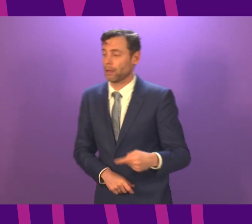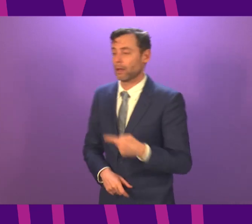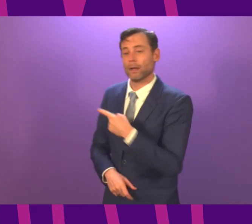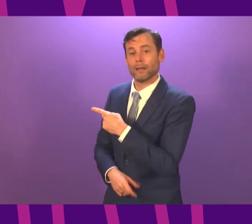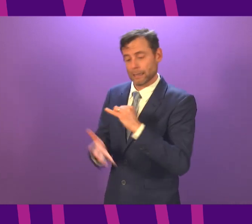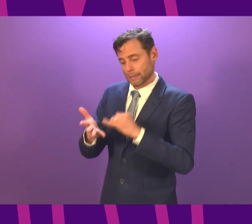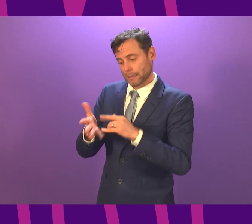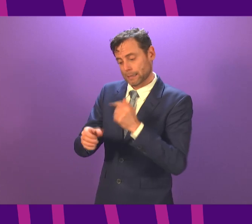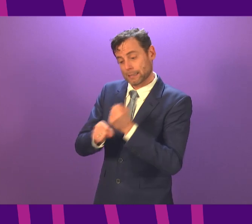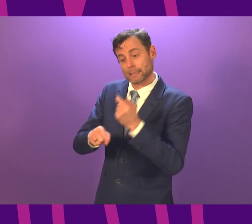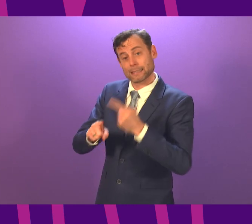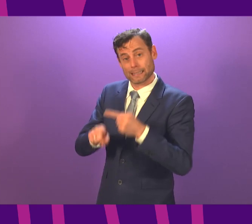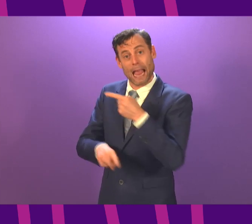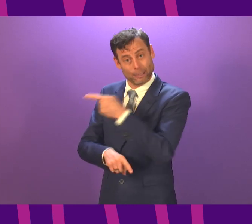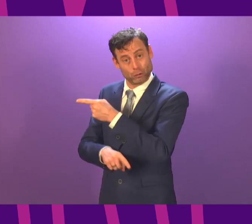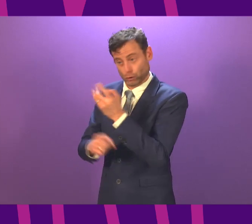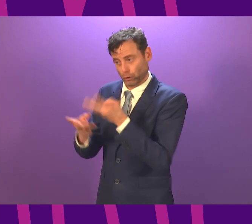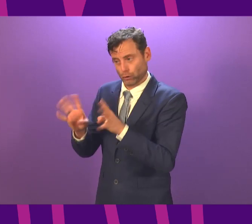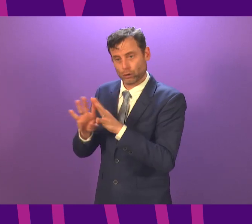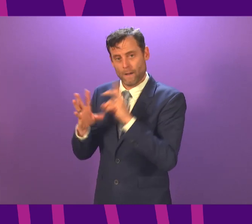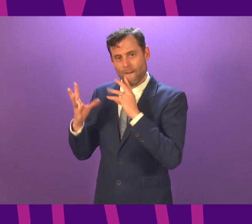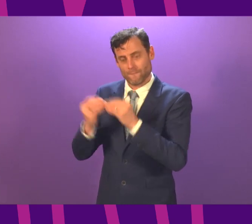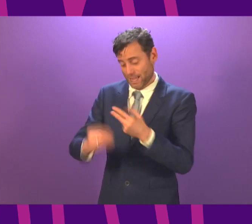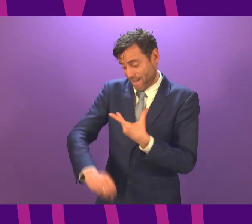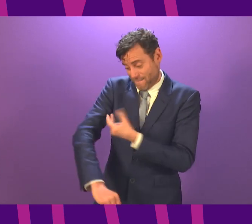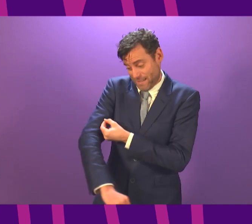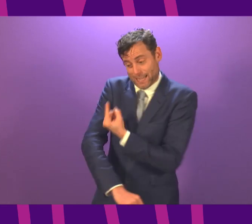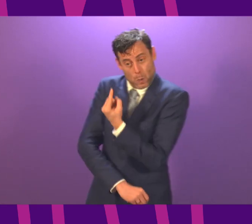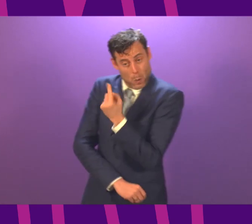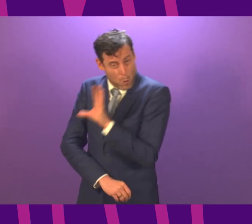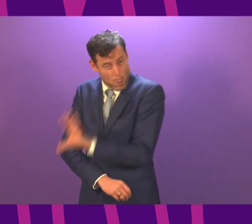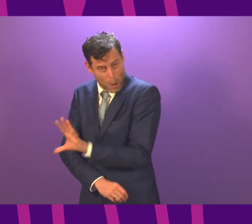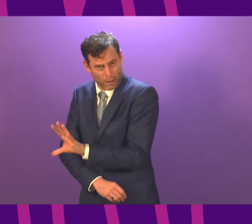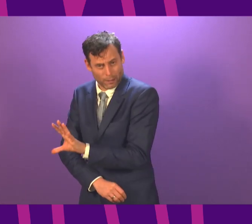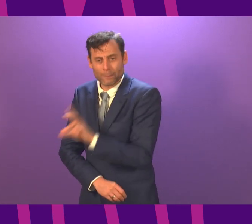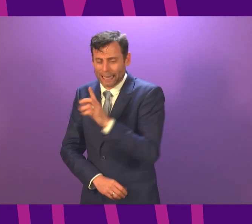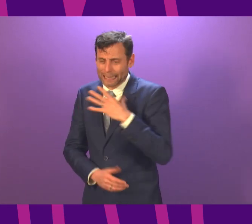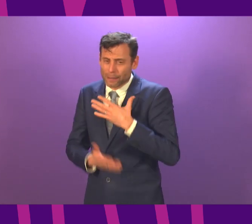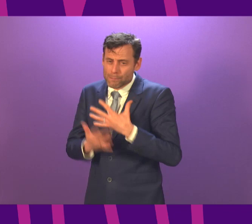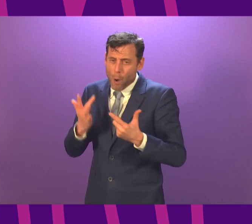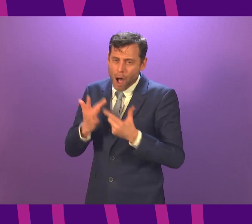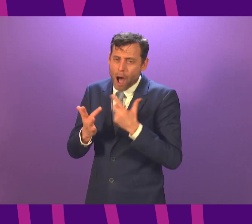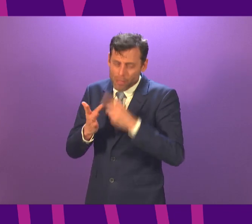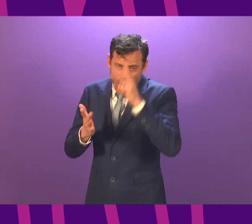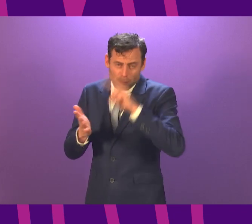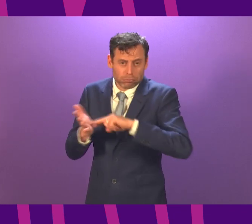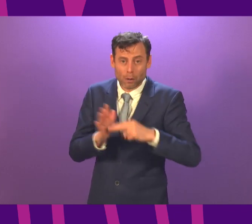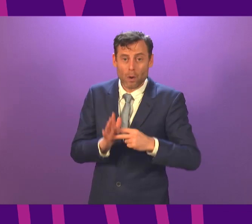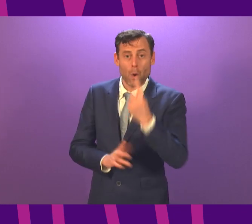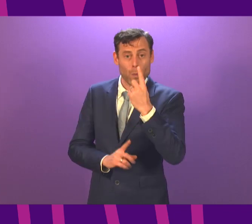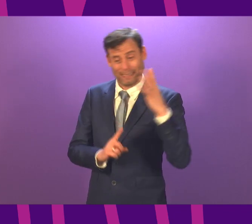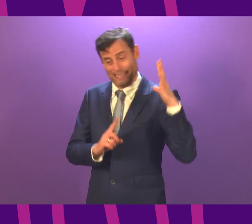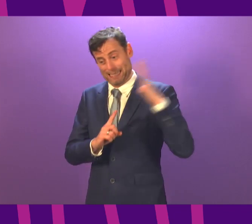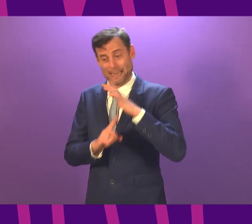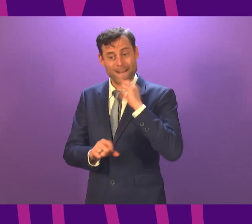is only one part of a comprehensive ambitious strategy to do this. However, one very senior government advisor less than two